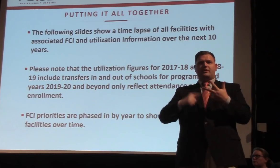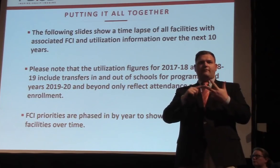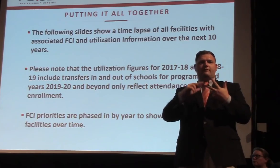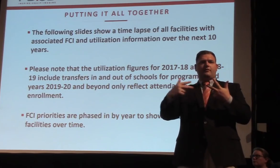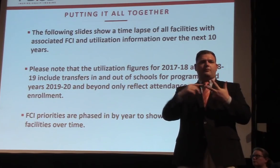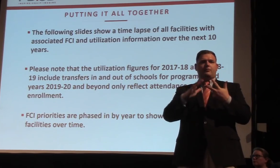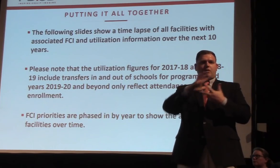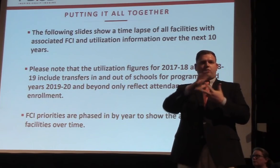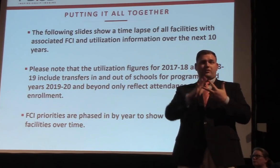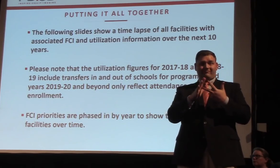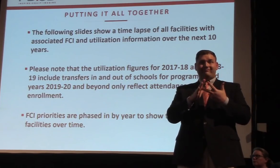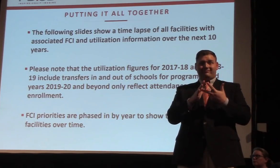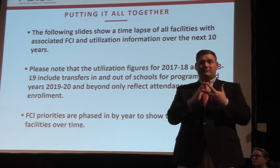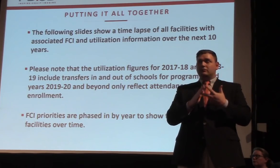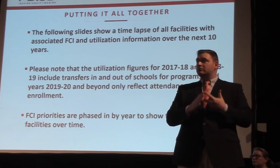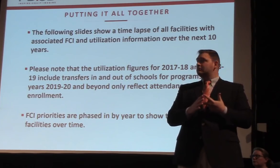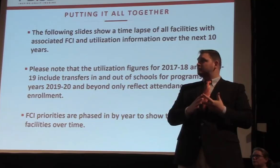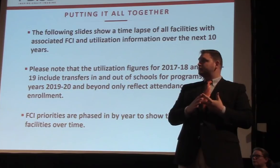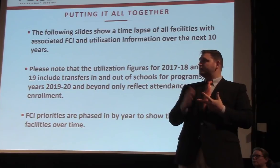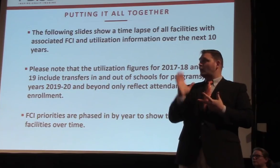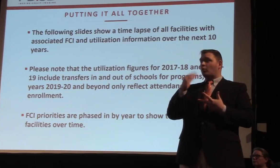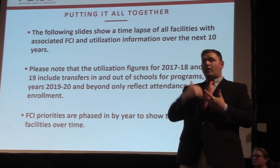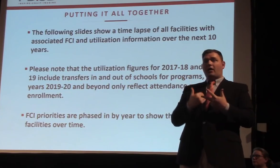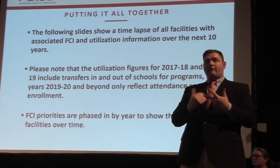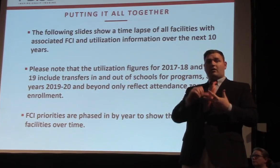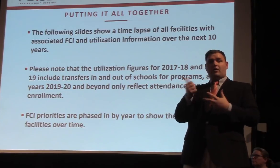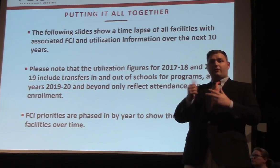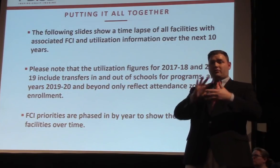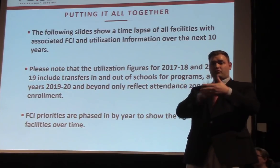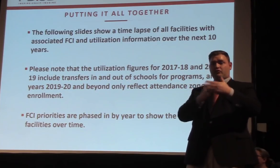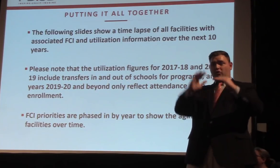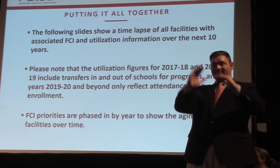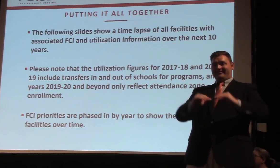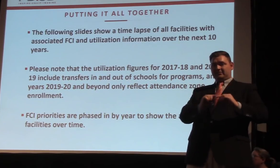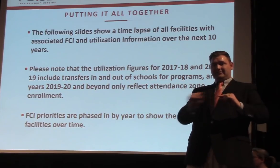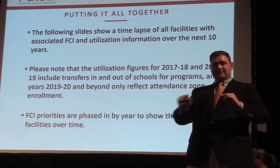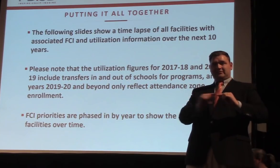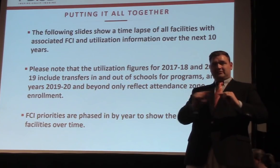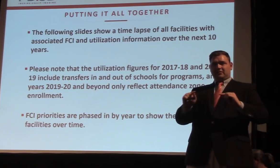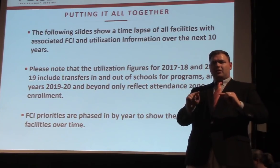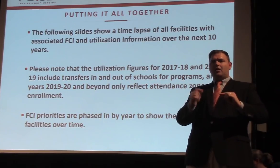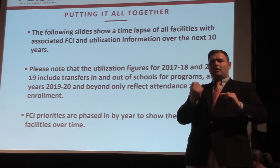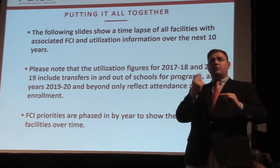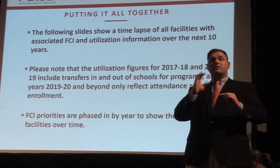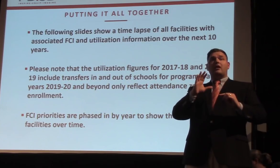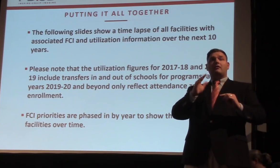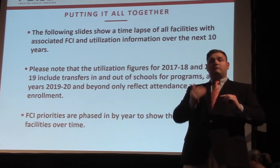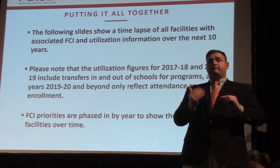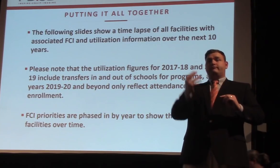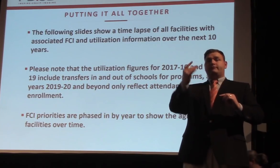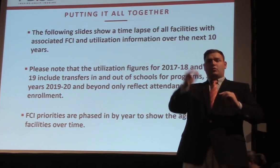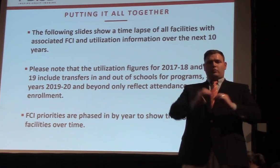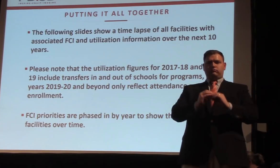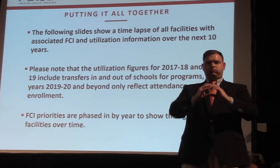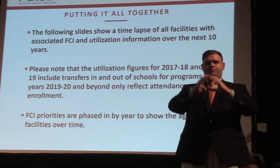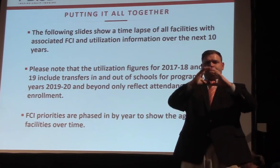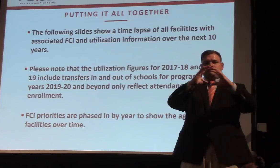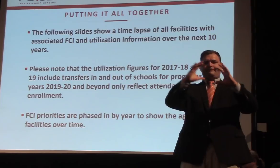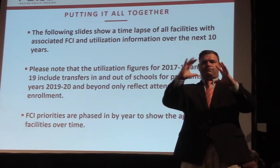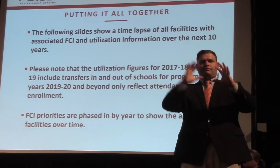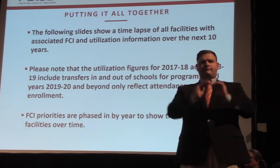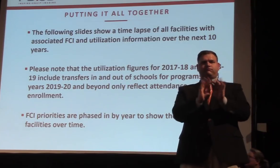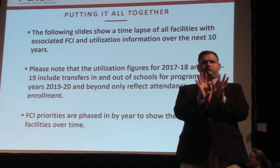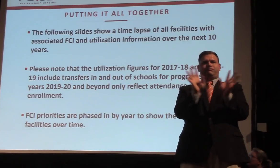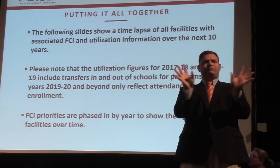lower on this chart in the initial years, but then they get up into the FCIs that we're showing on all our charts and that data and those